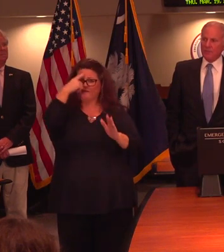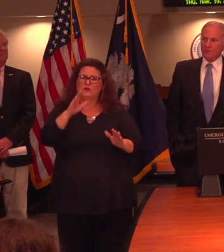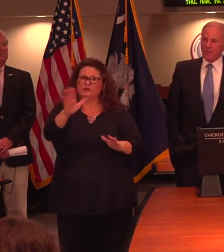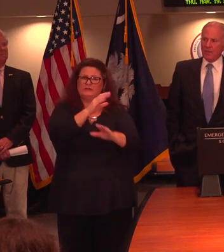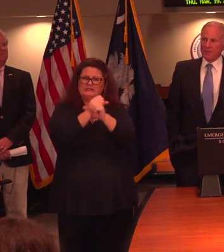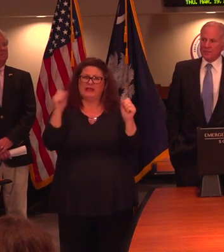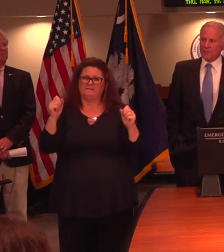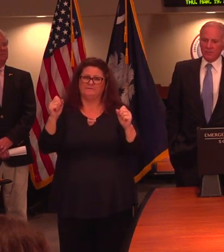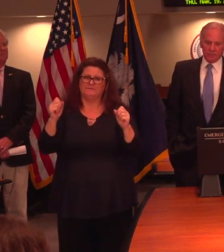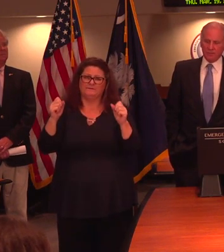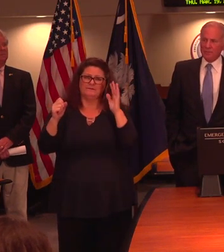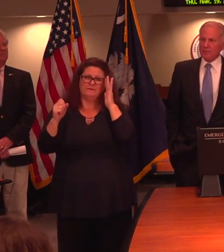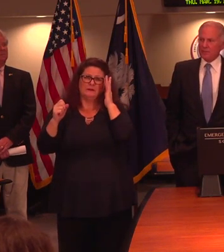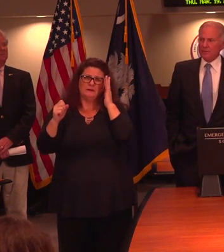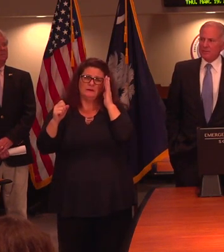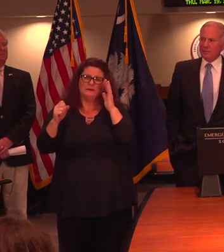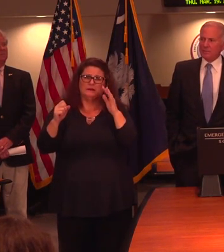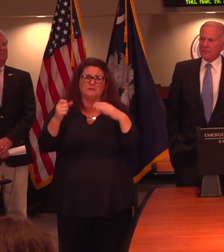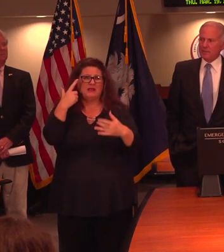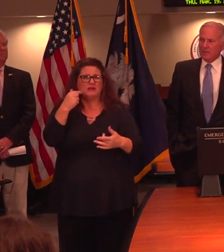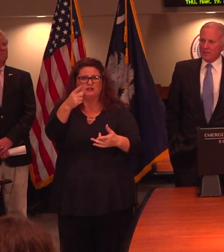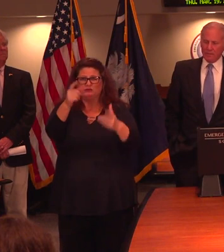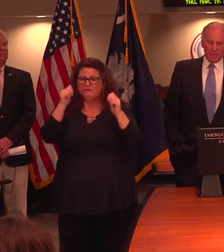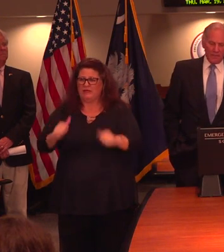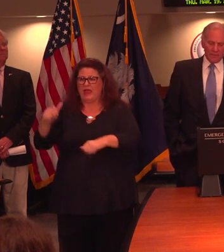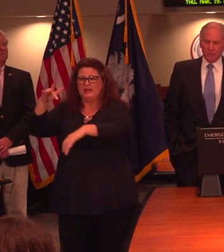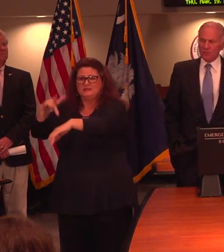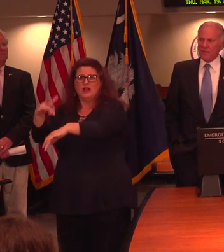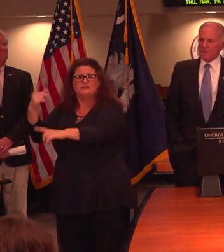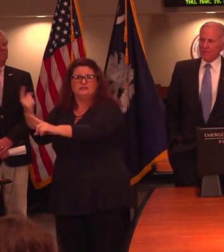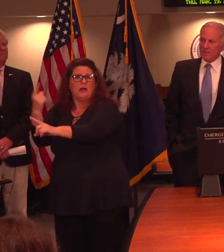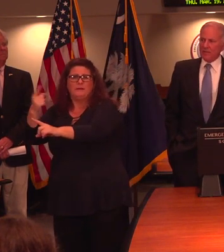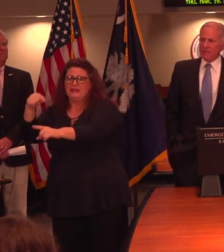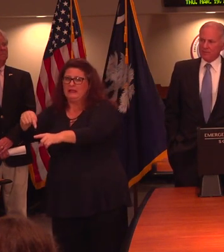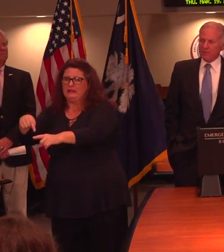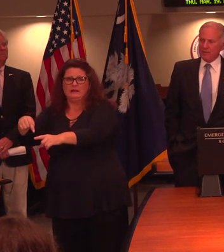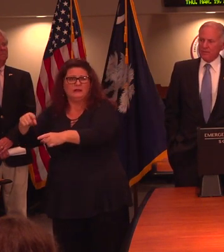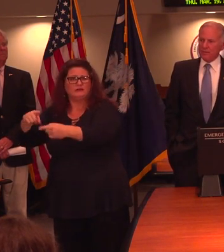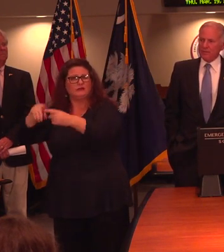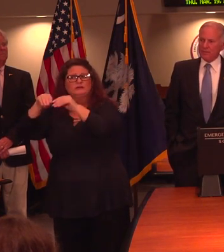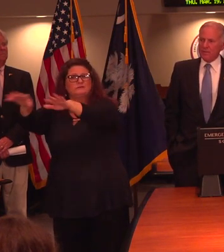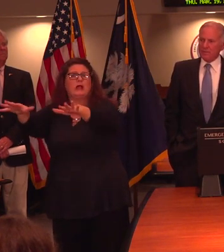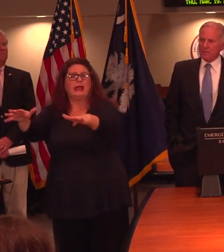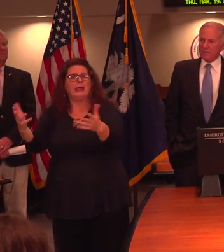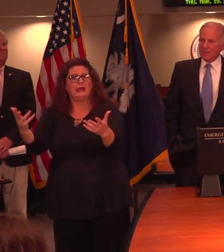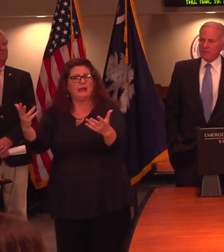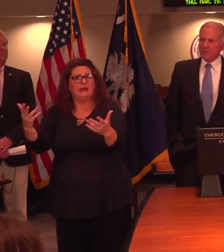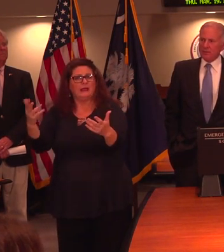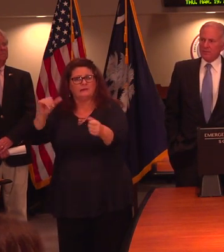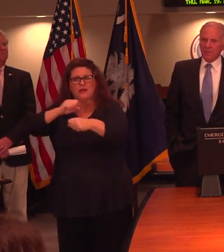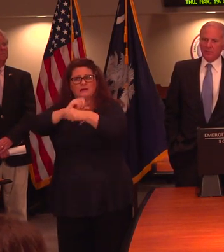lapse or they don't realize that they're touching something or doing something that can provide the contact or spread the disease,